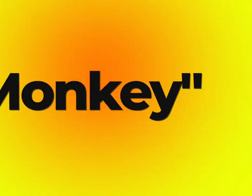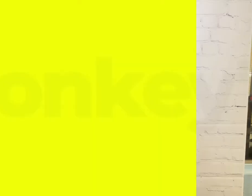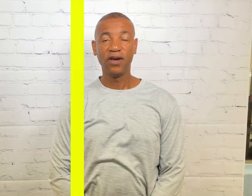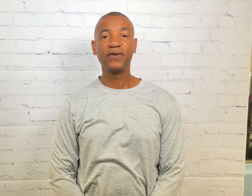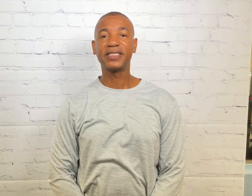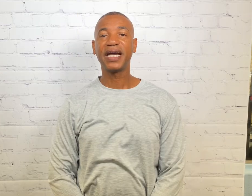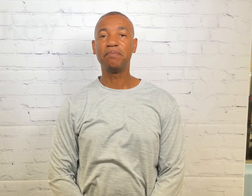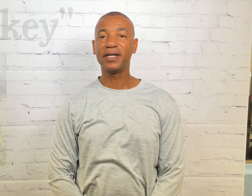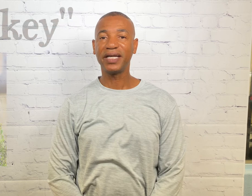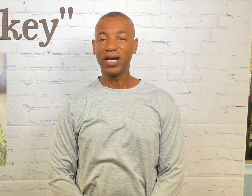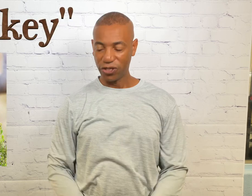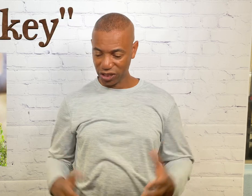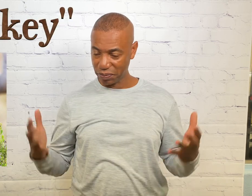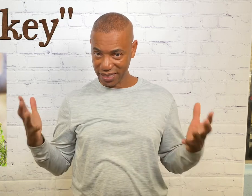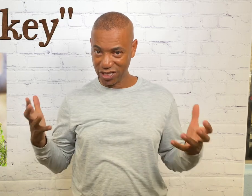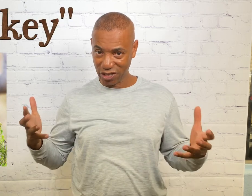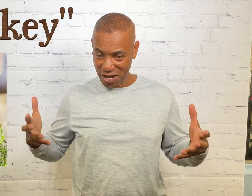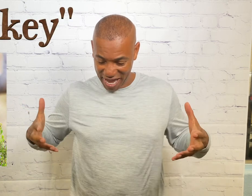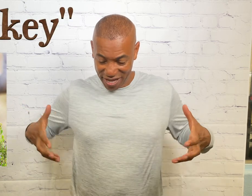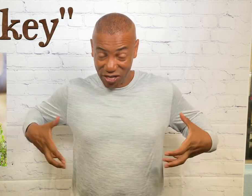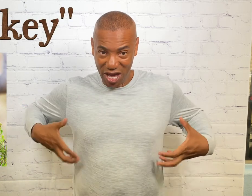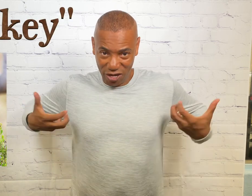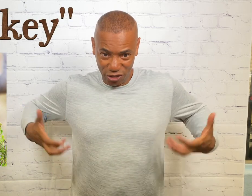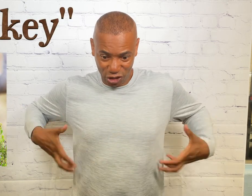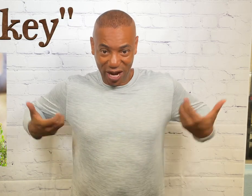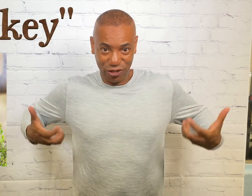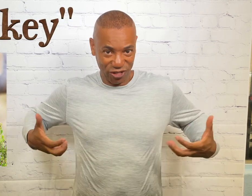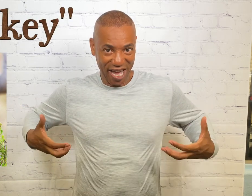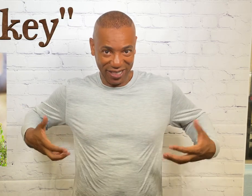For the sign monkey you simply take the claw hands and you're going to scratch your sides.